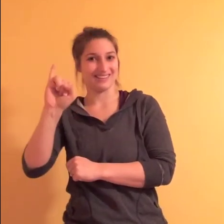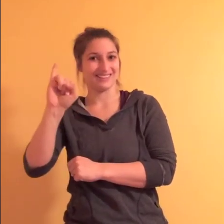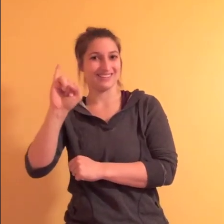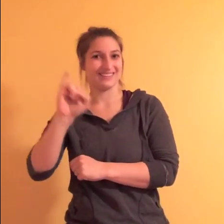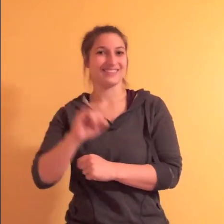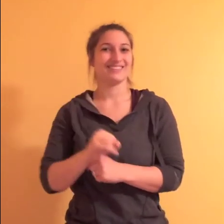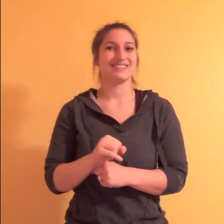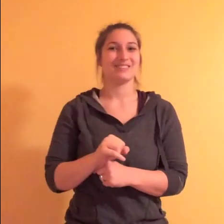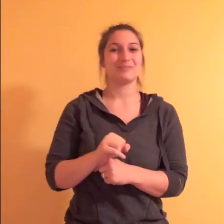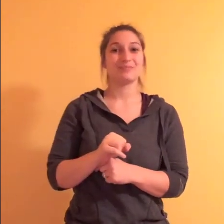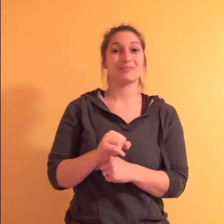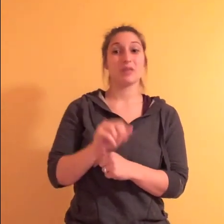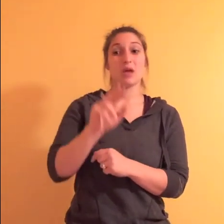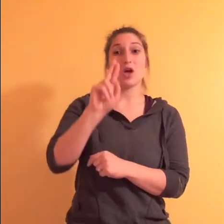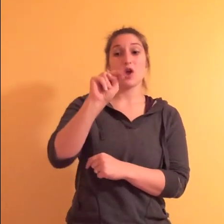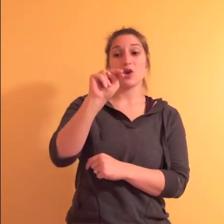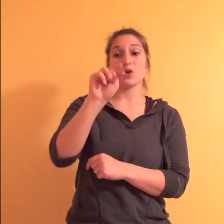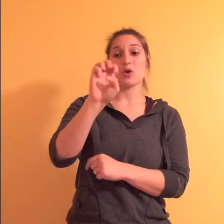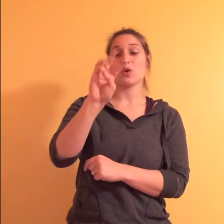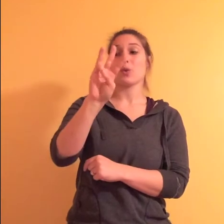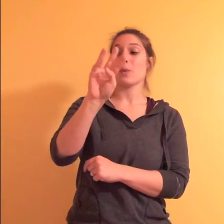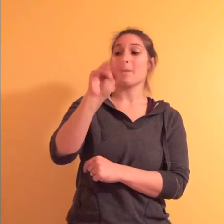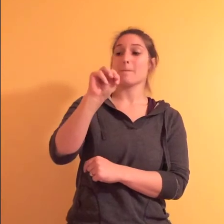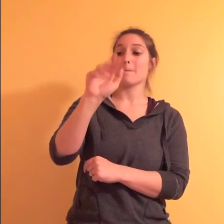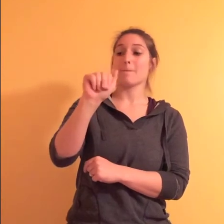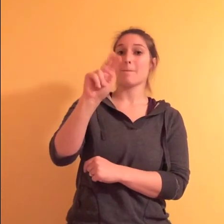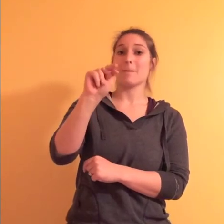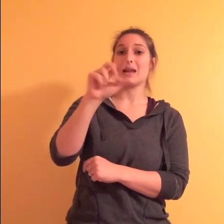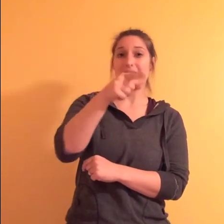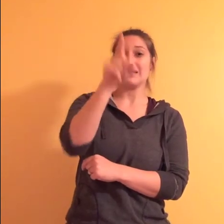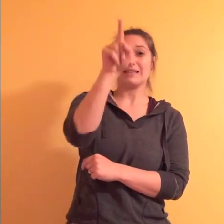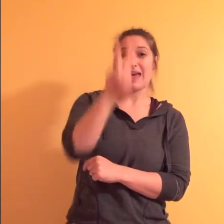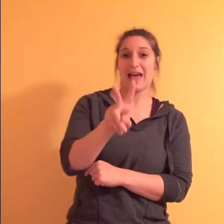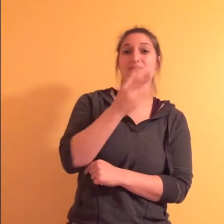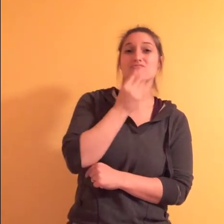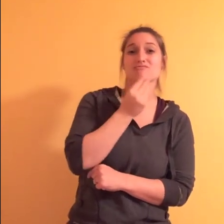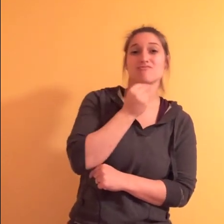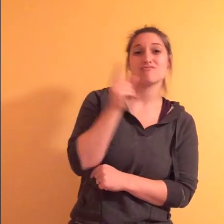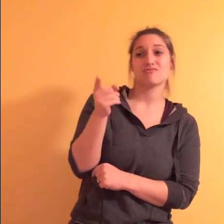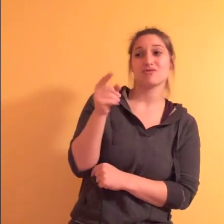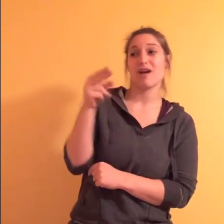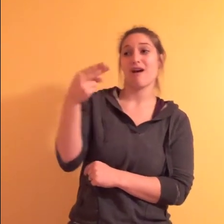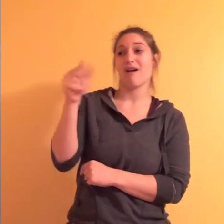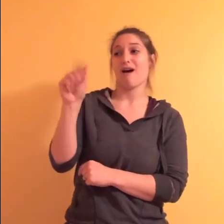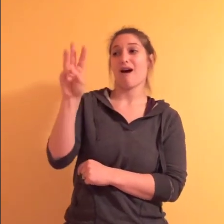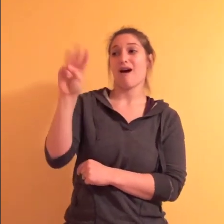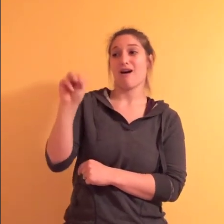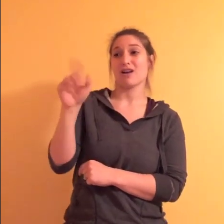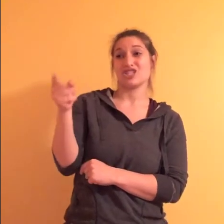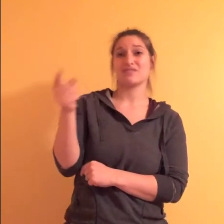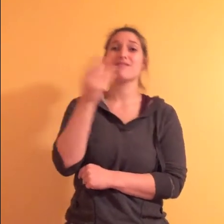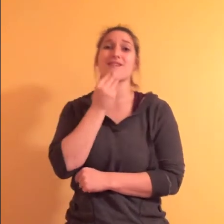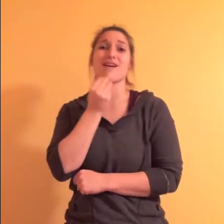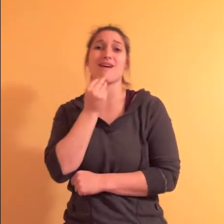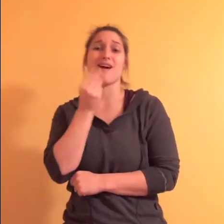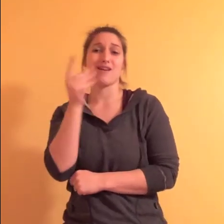Paul Newman's half Jewish, Goldie Hawns half two, put them together,